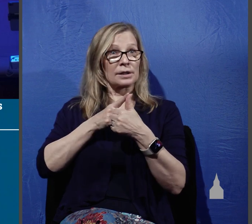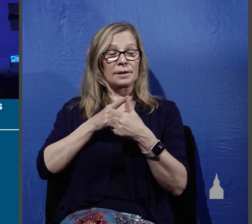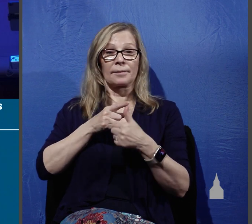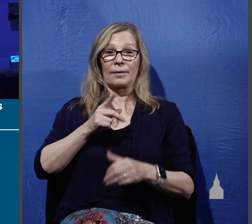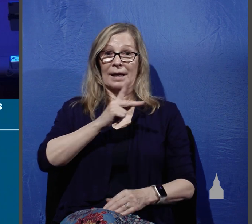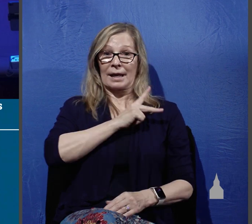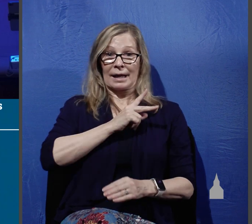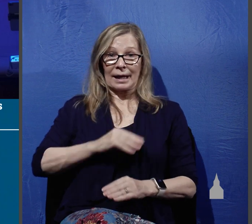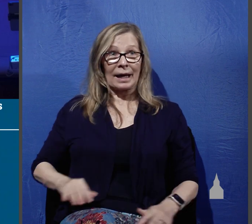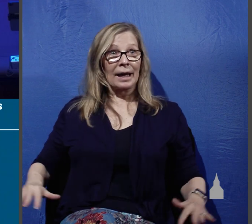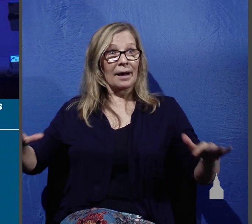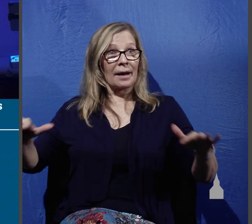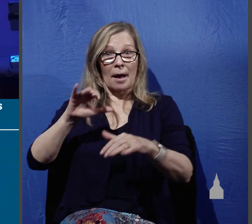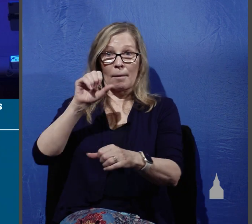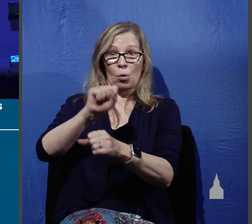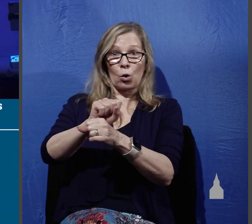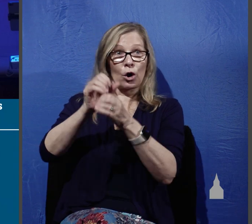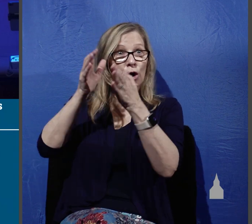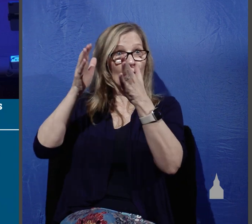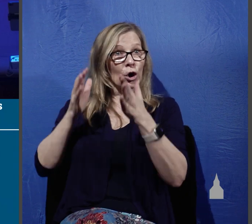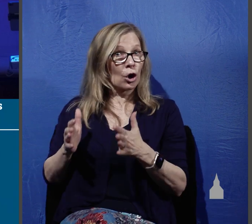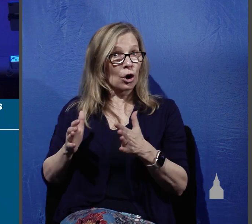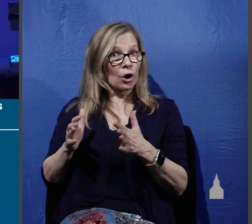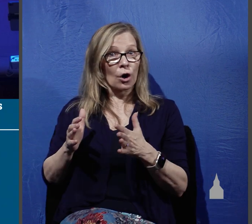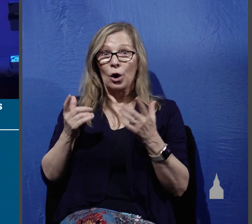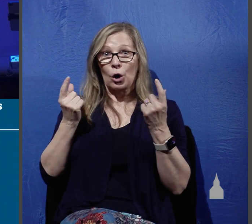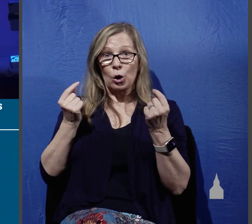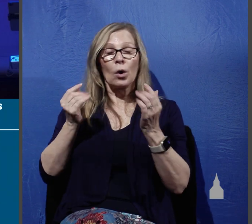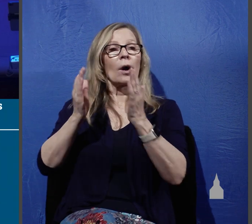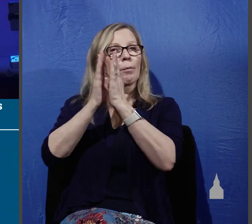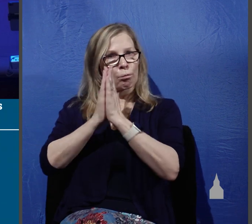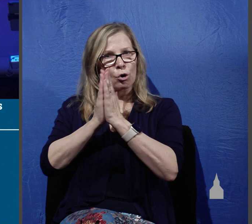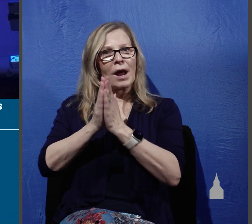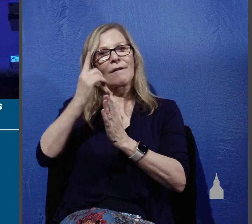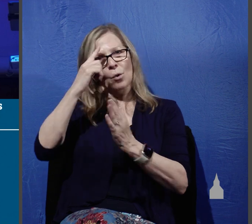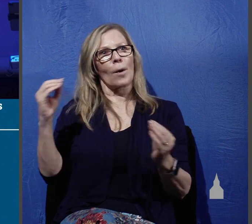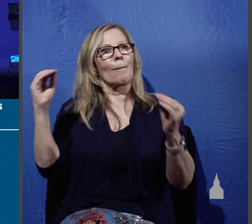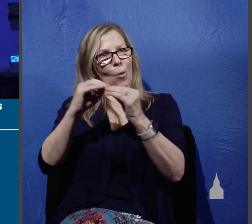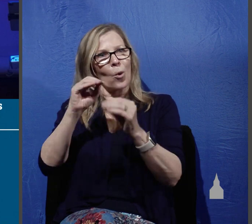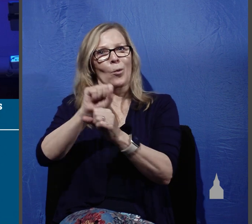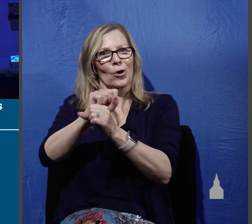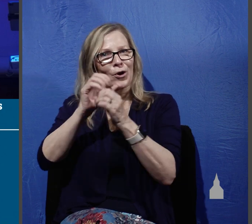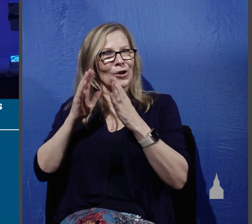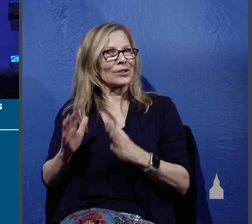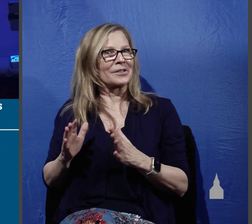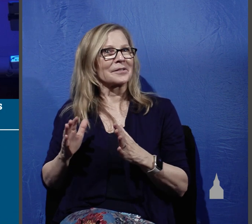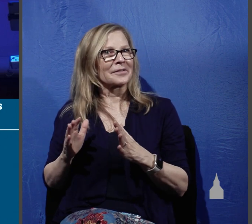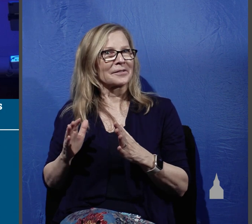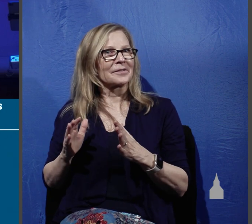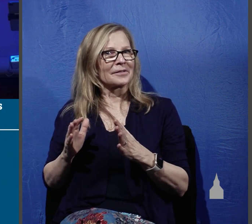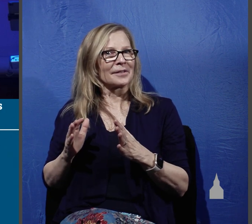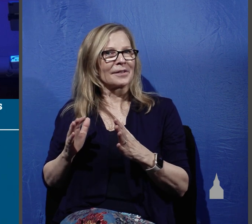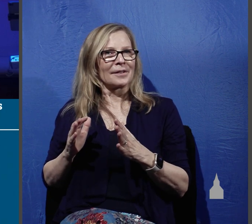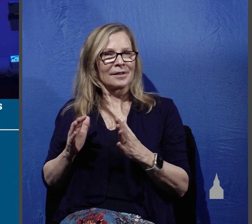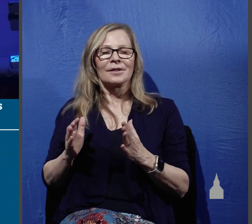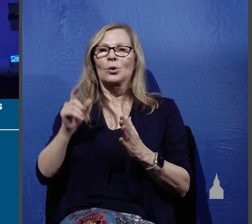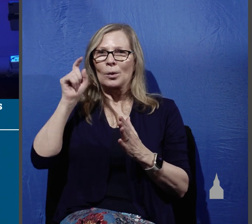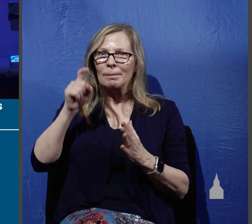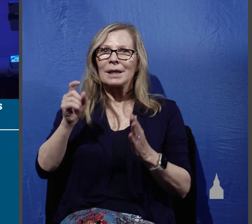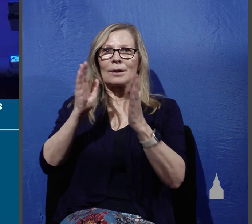workers are to pray for more kingdom workers. Kingdom workers are to pray for more kingdom workers.